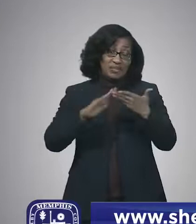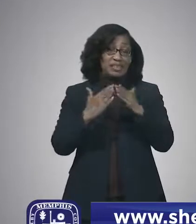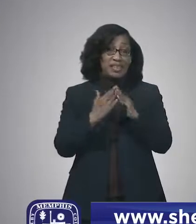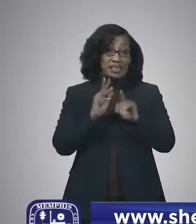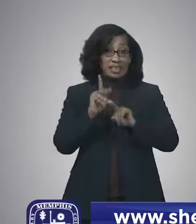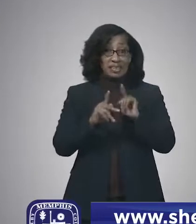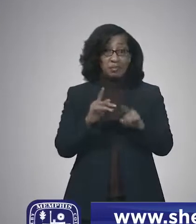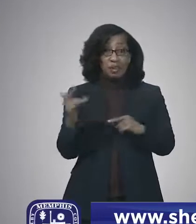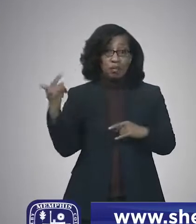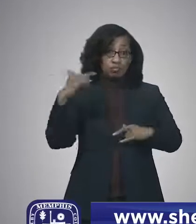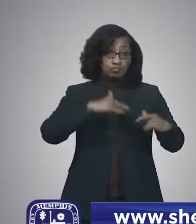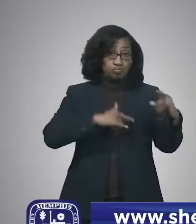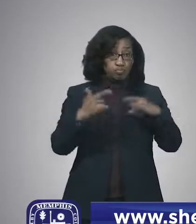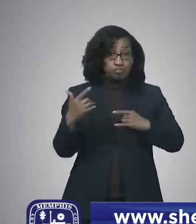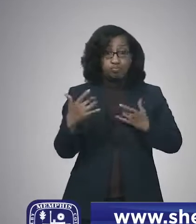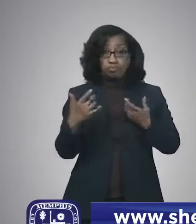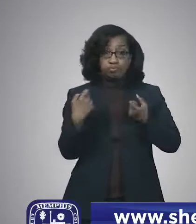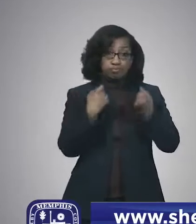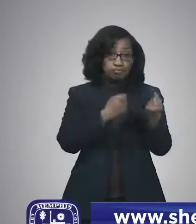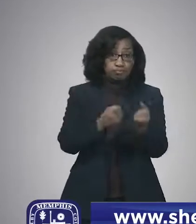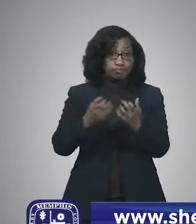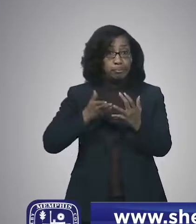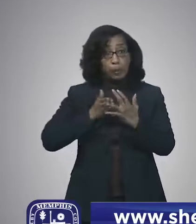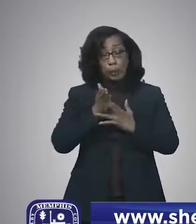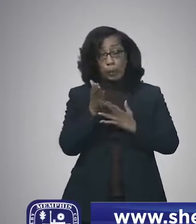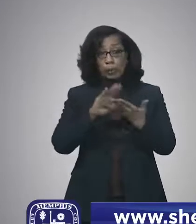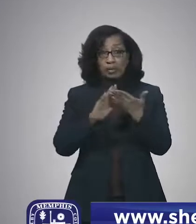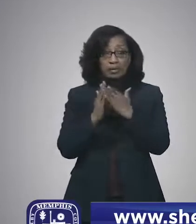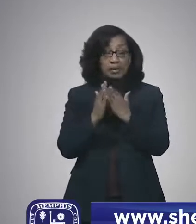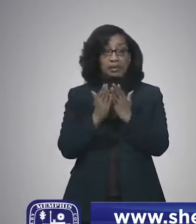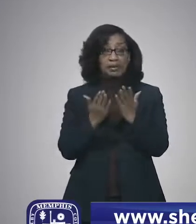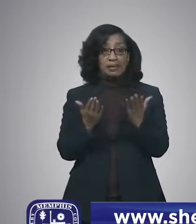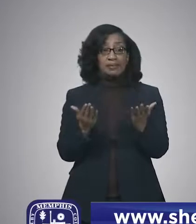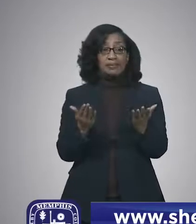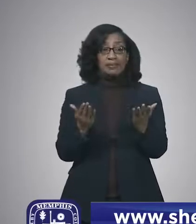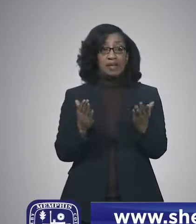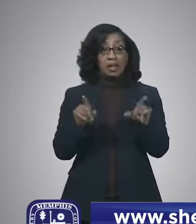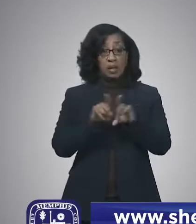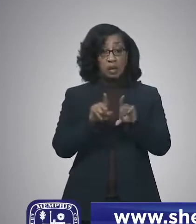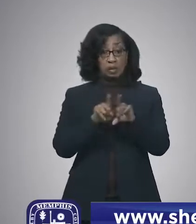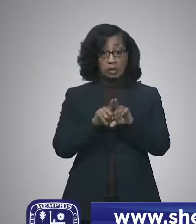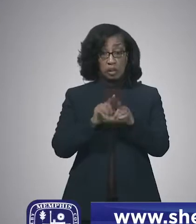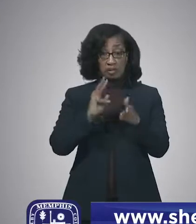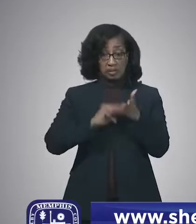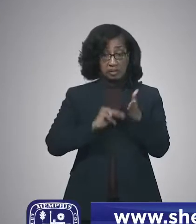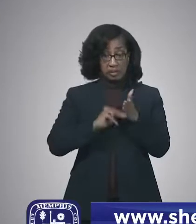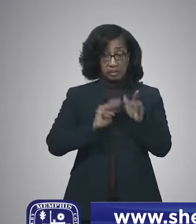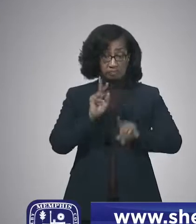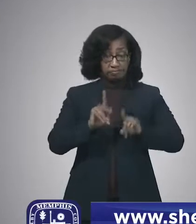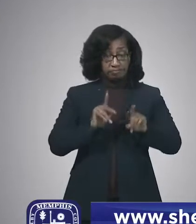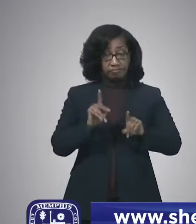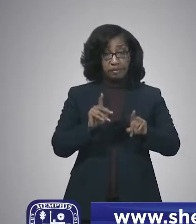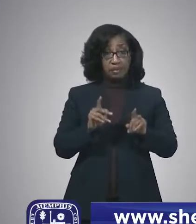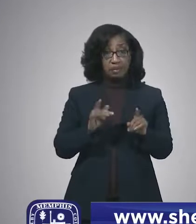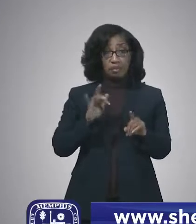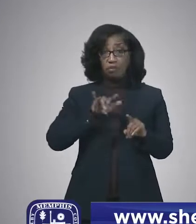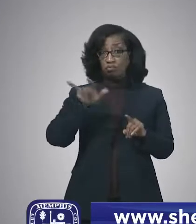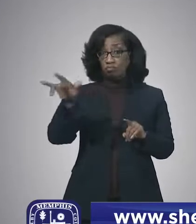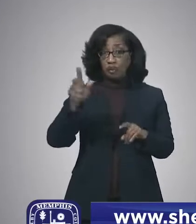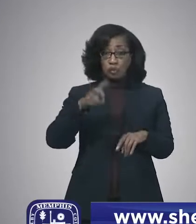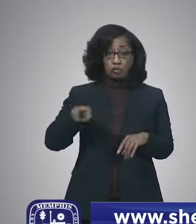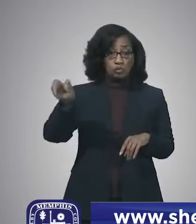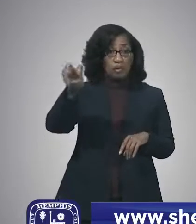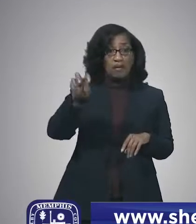travel in and out of here all of the time, and our residents travel all over the world all of the time. And so,